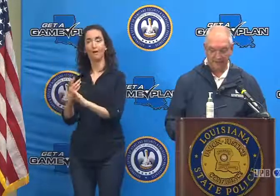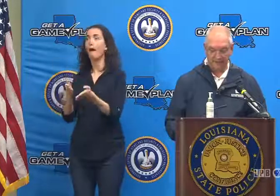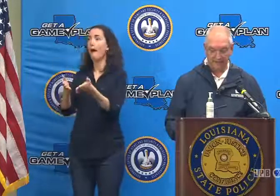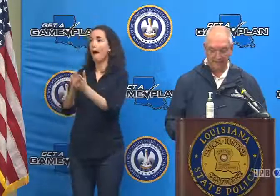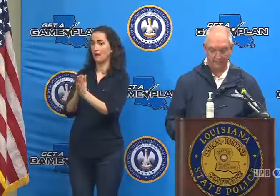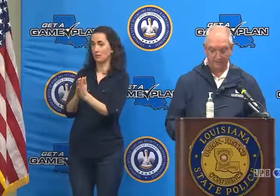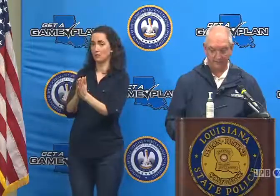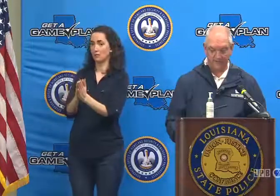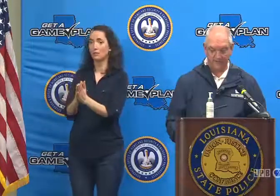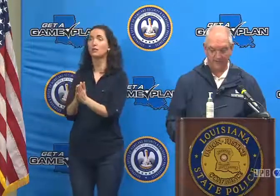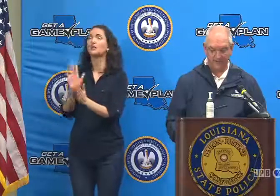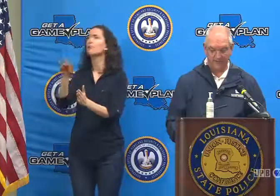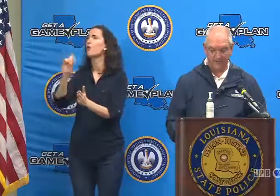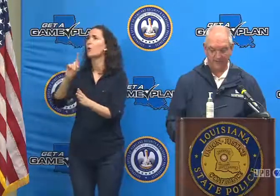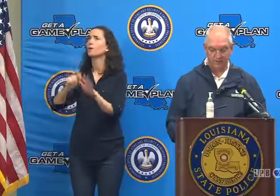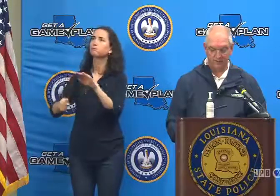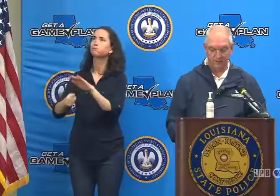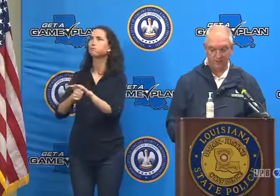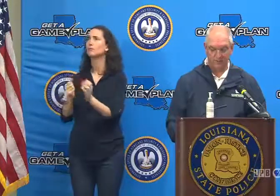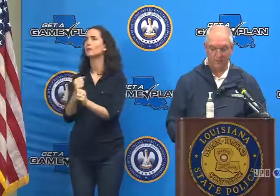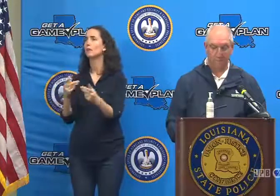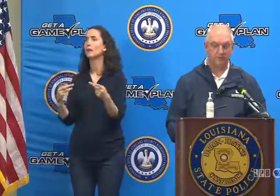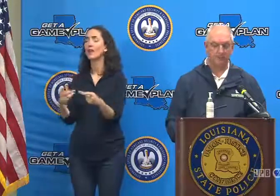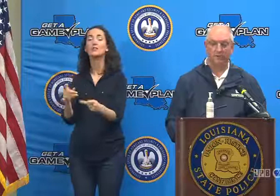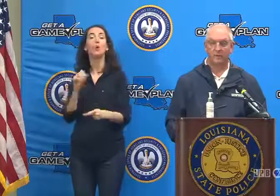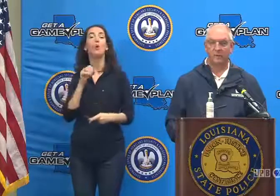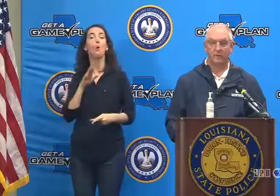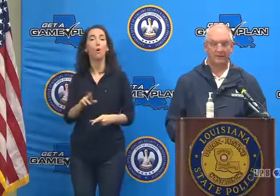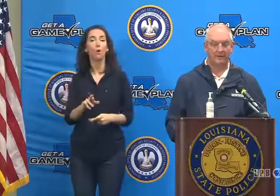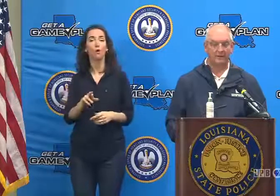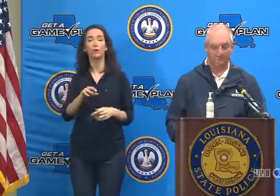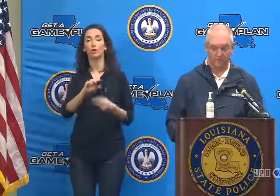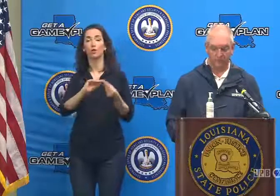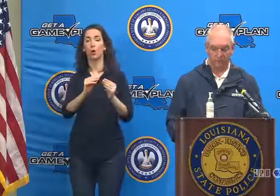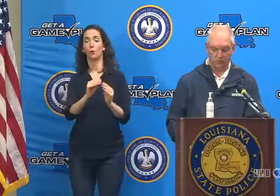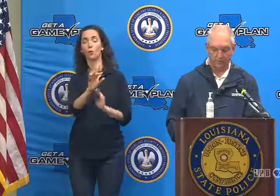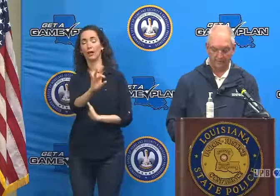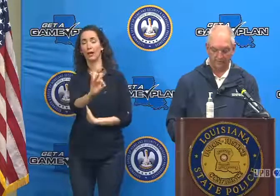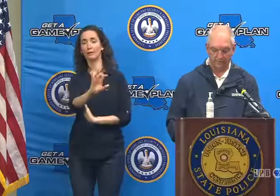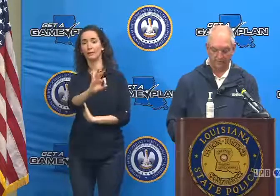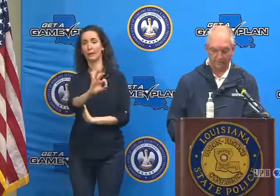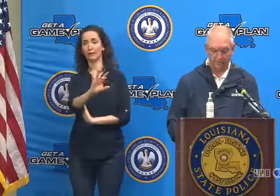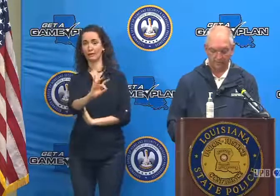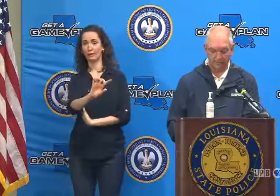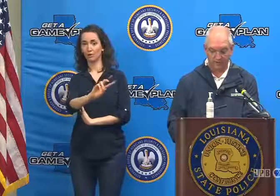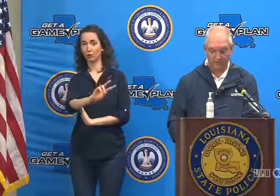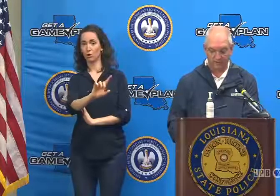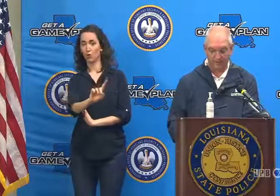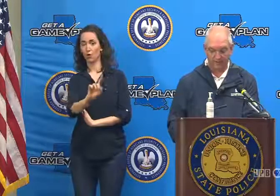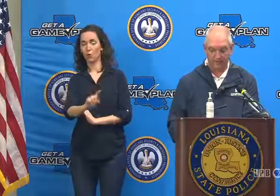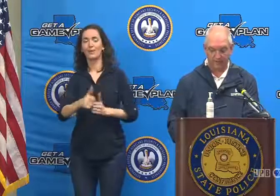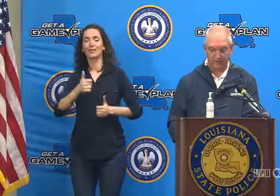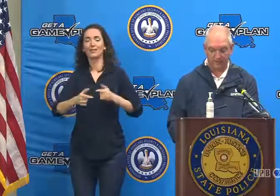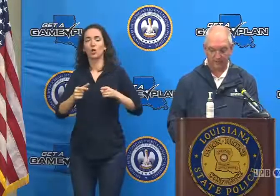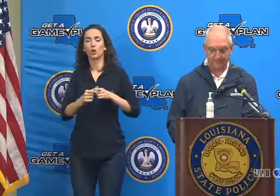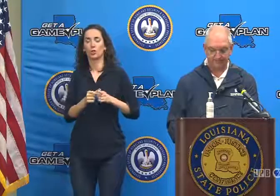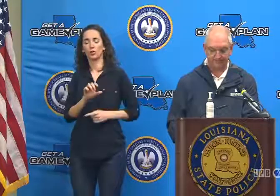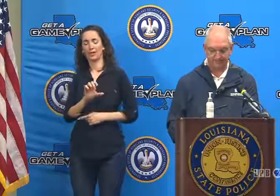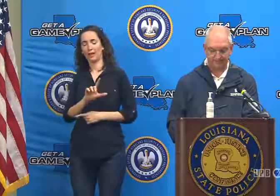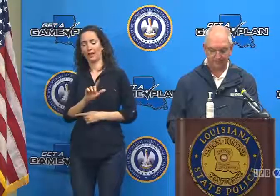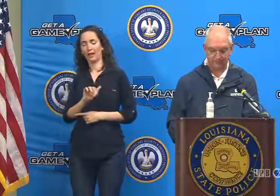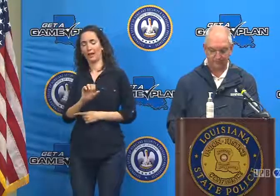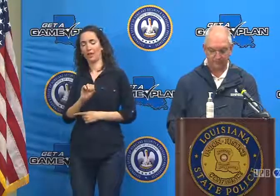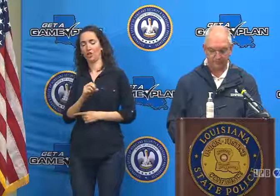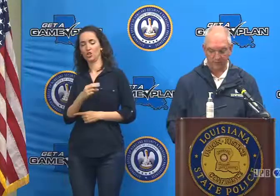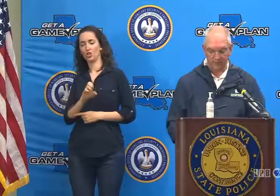text LA Shelter to 898211 or dial 211 to make sure that you have the latest information.